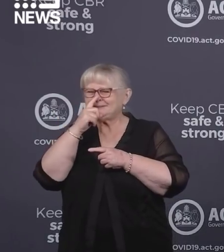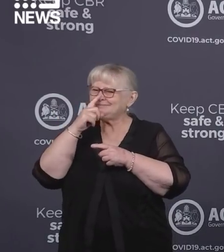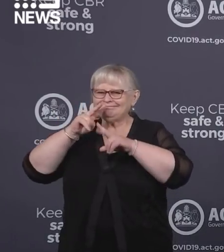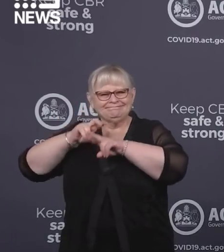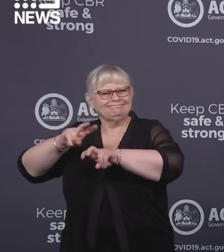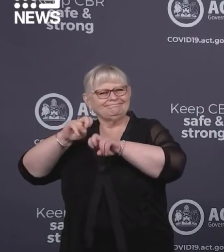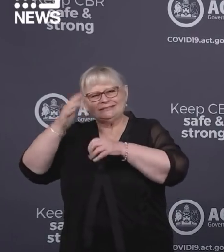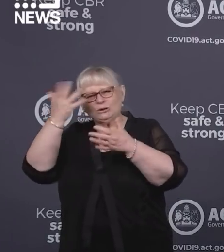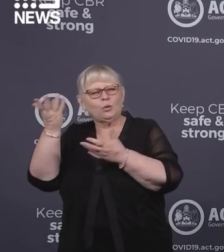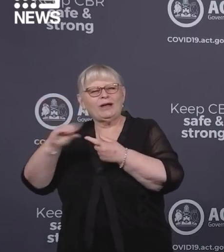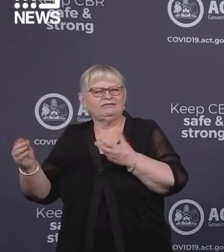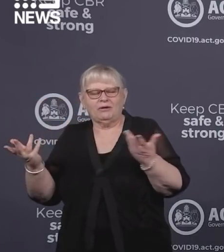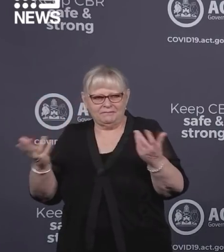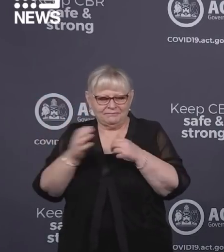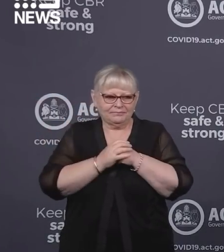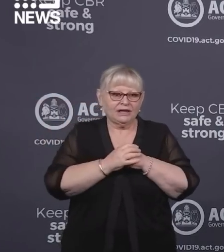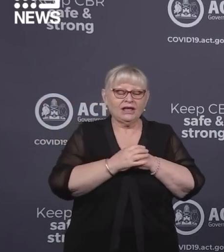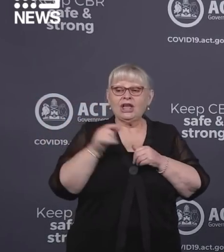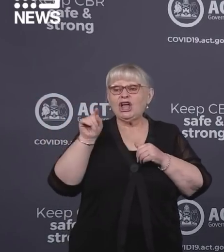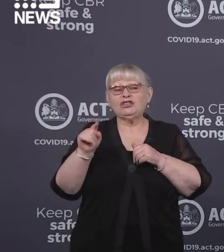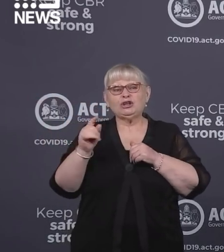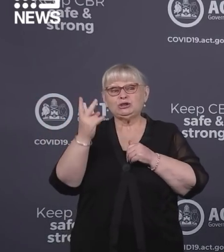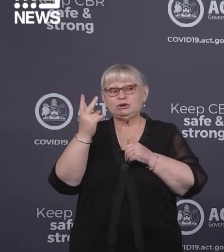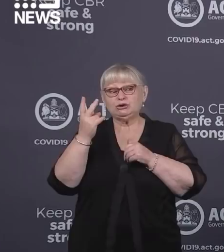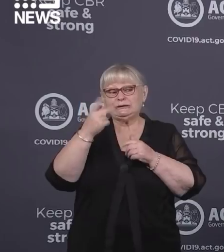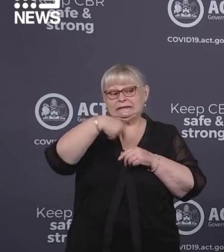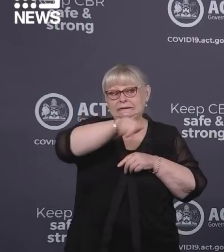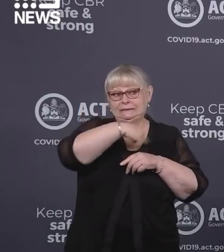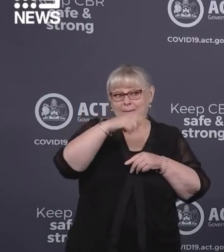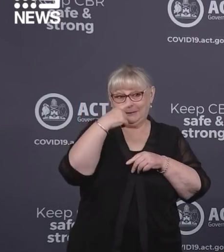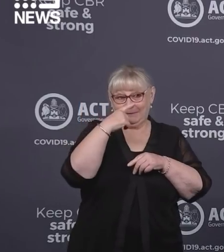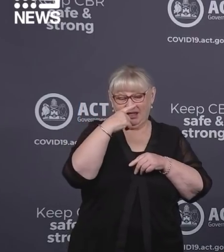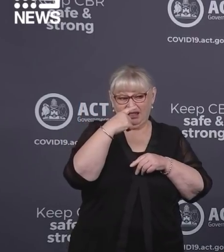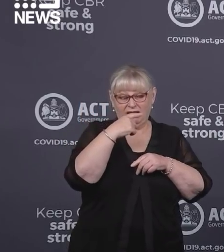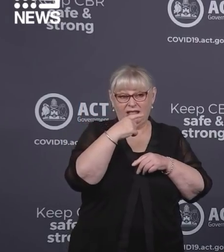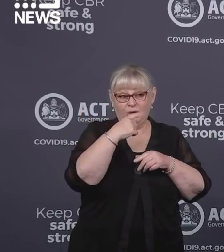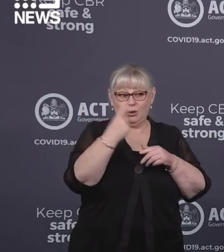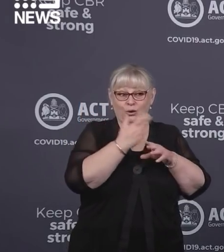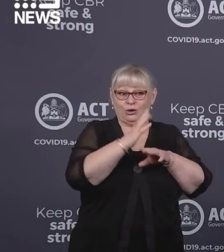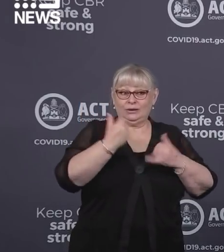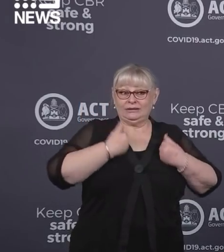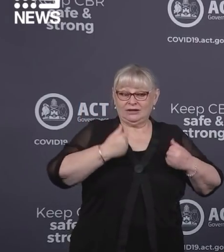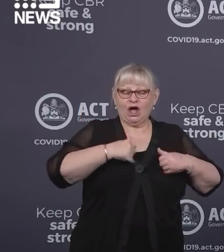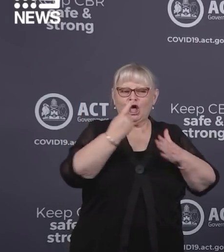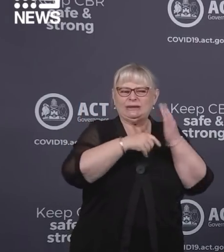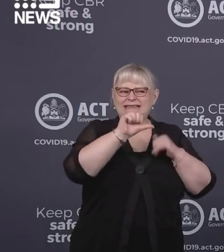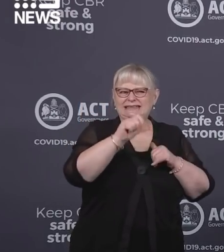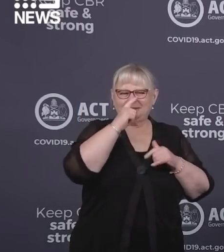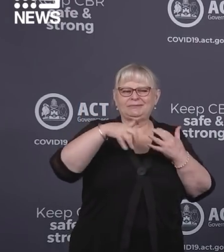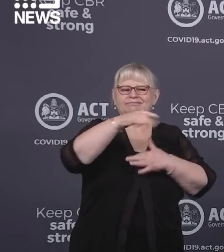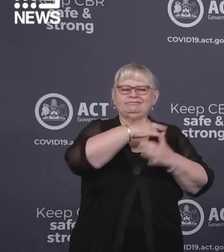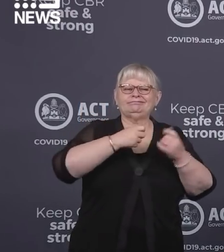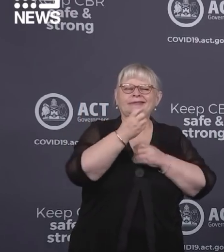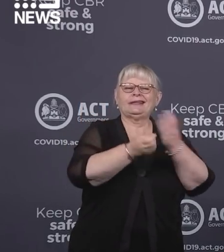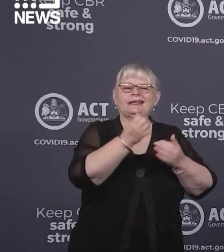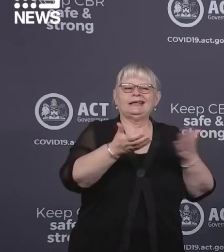19 new cases only six were infectious in the community. Unfortunately we have